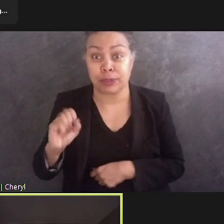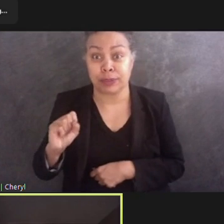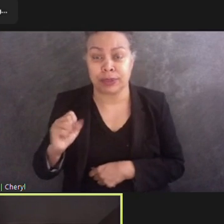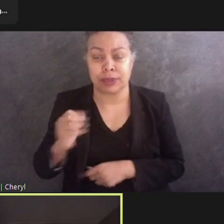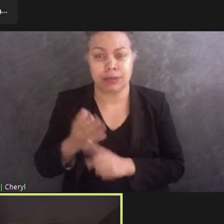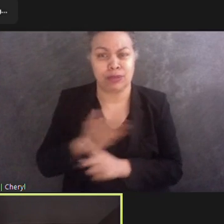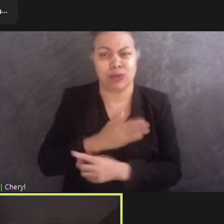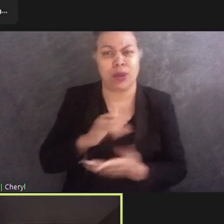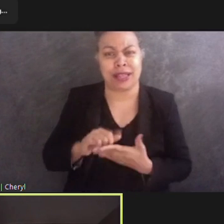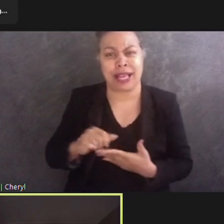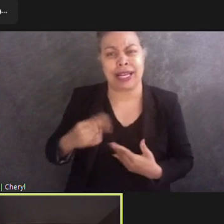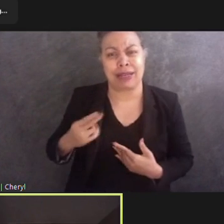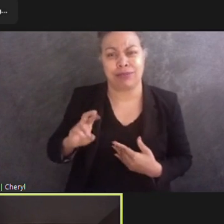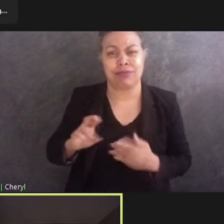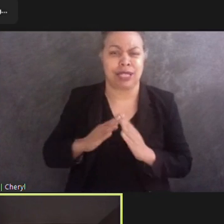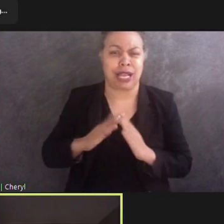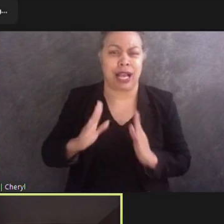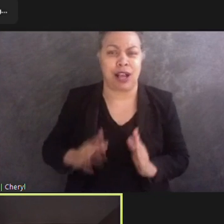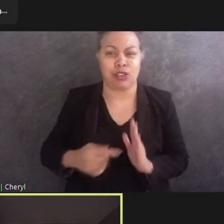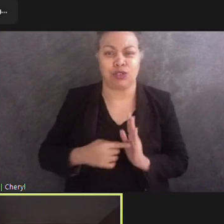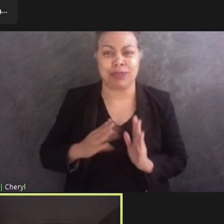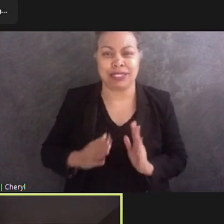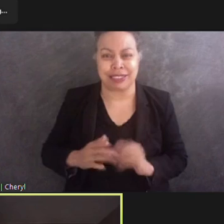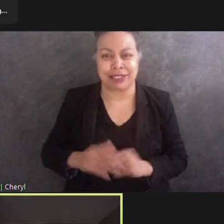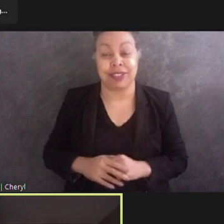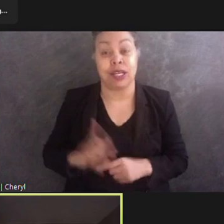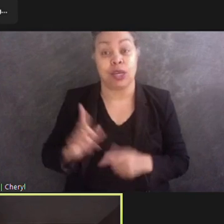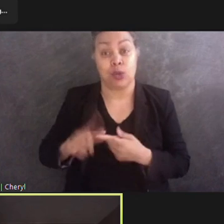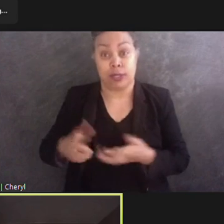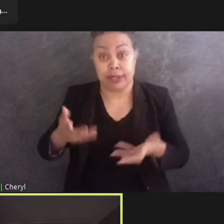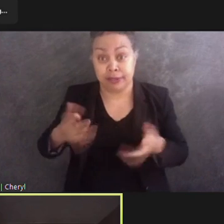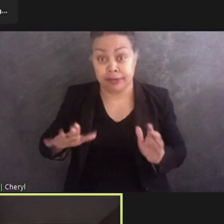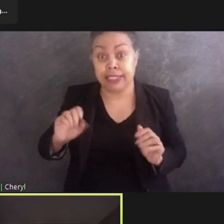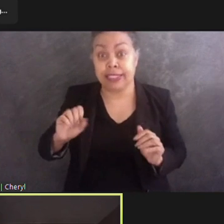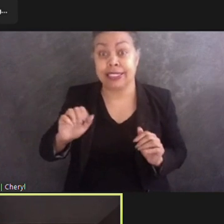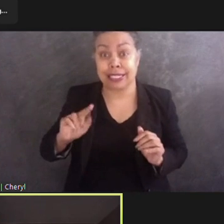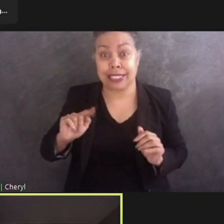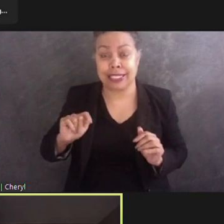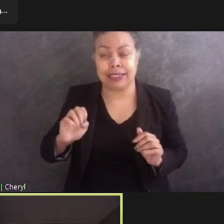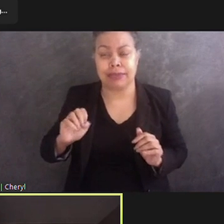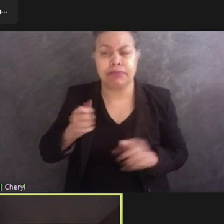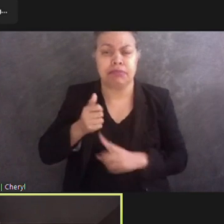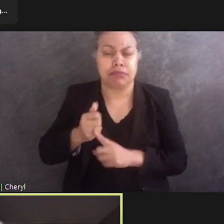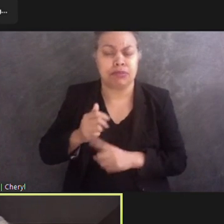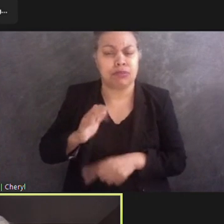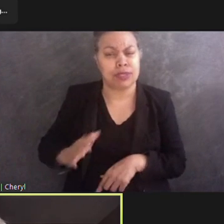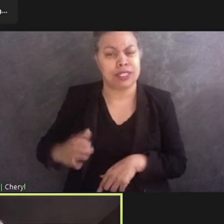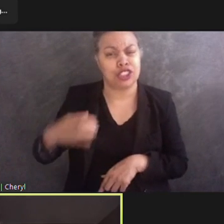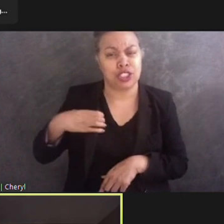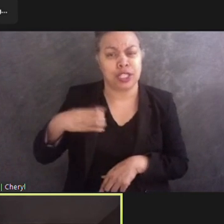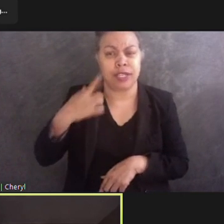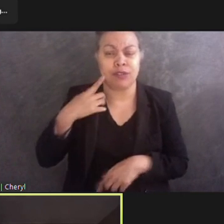At the end of his time in the Senate, he was chair of the Senate Committee on Health, Education, Labor, and Pensions.